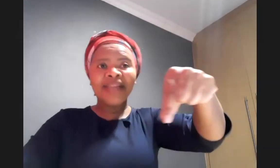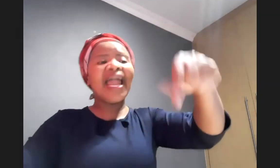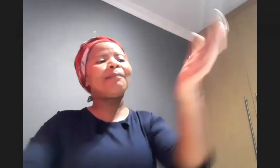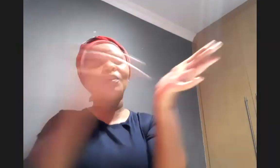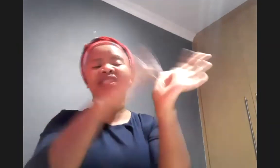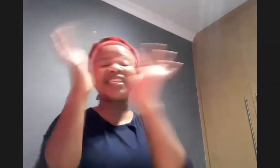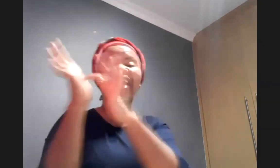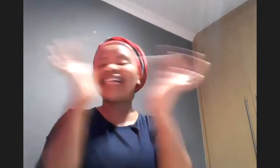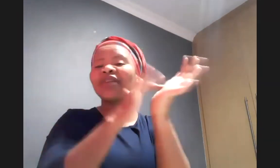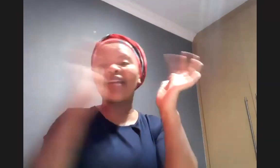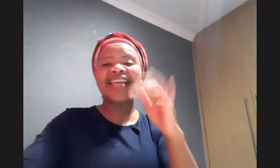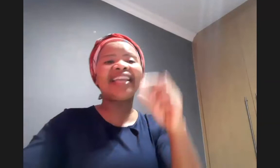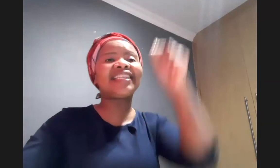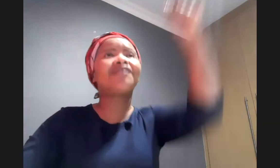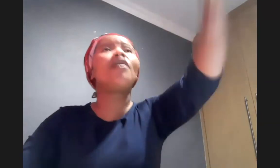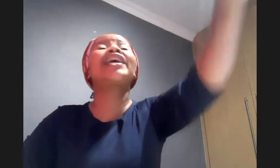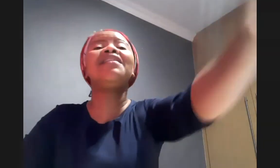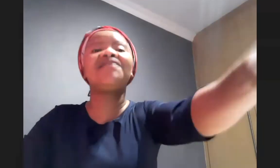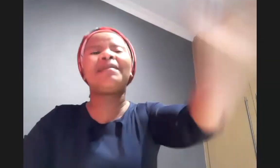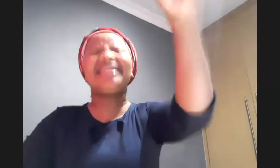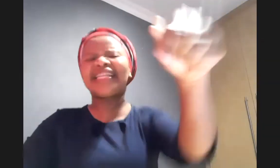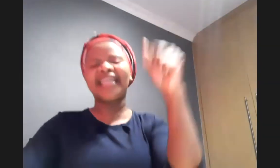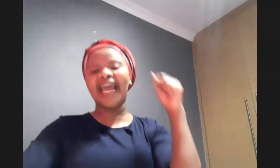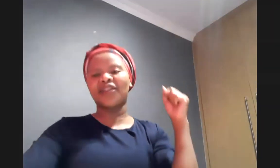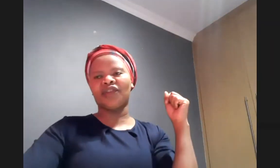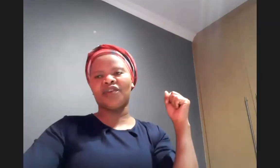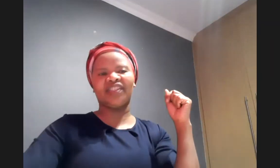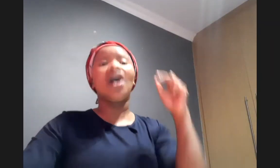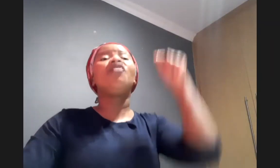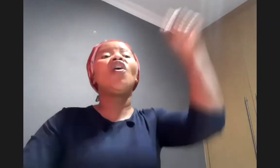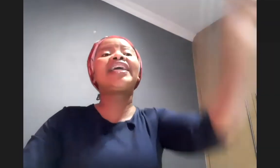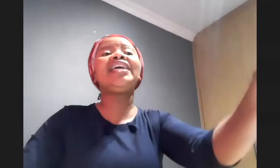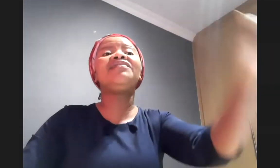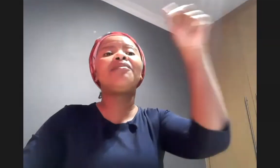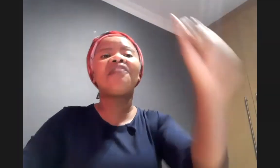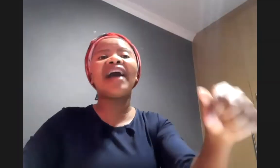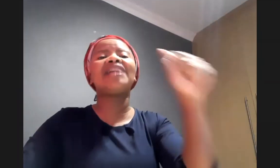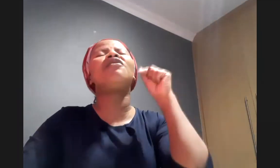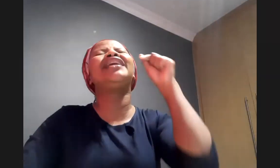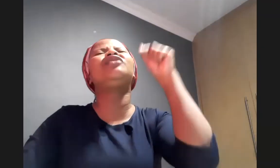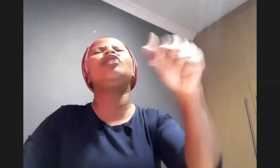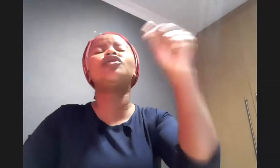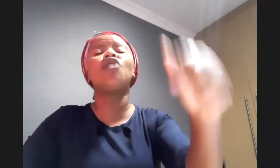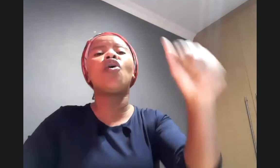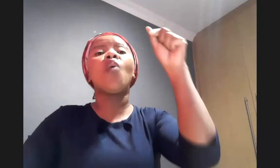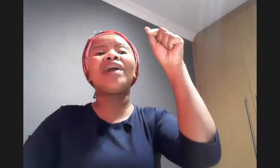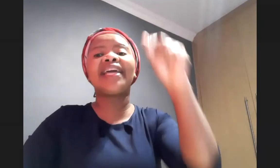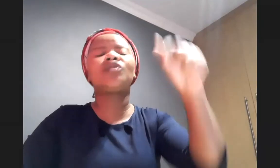that are putting nails on his hand he says forgive them that's an act of service forgive them father for they do not know what they do that